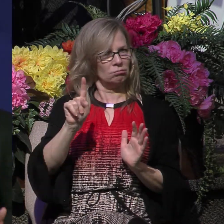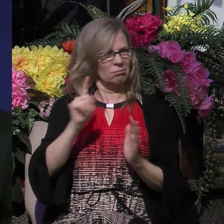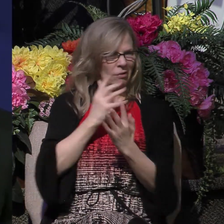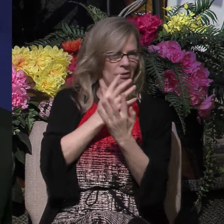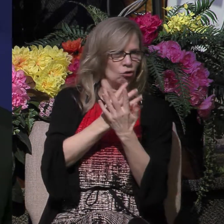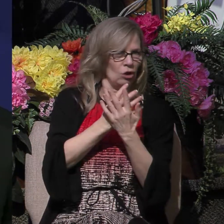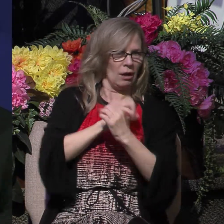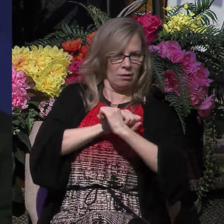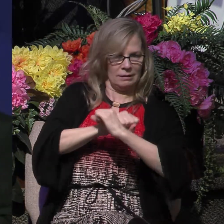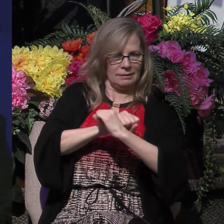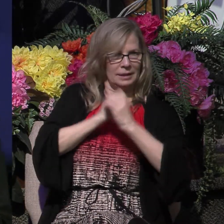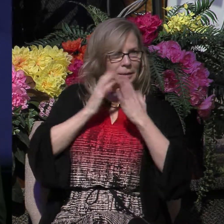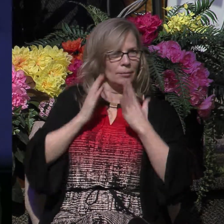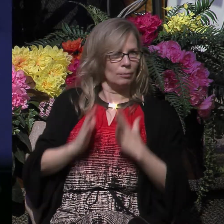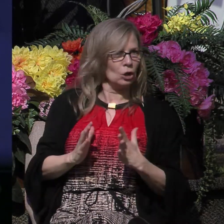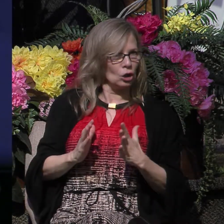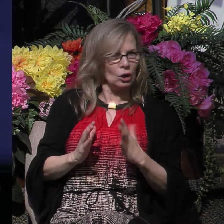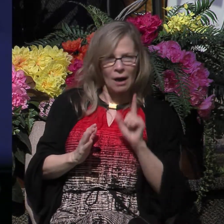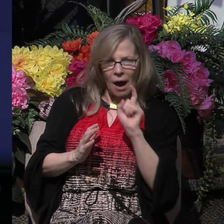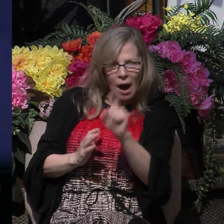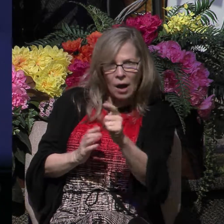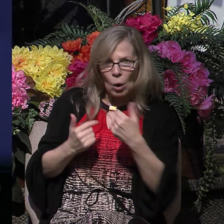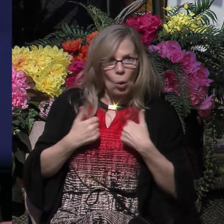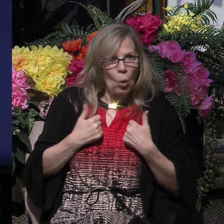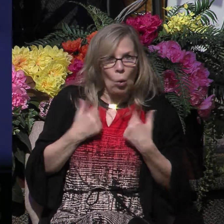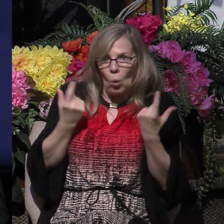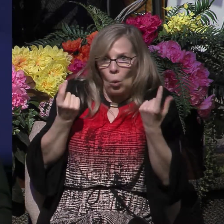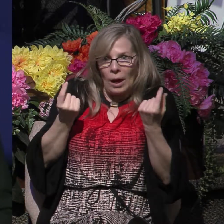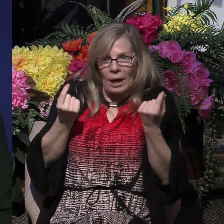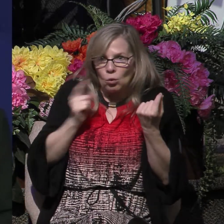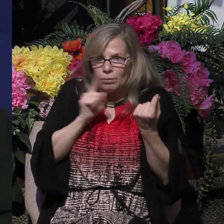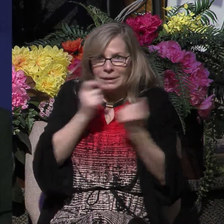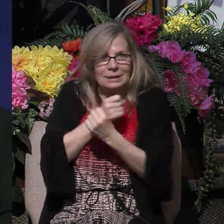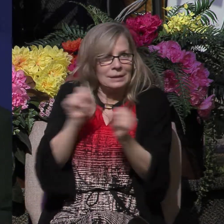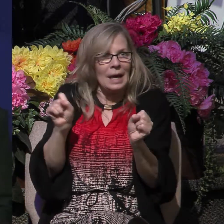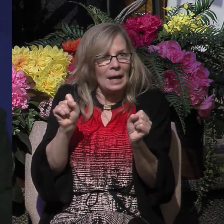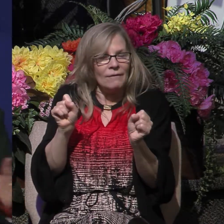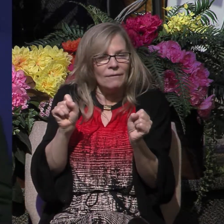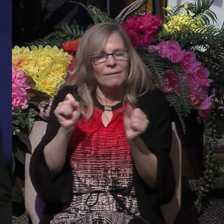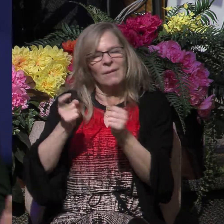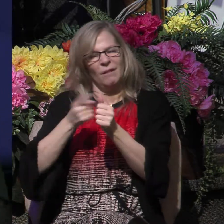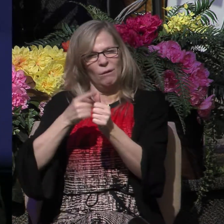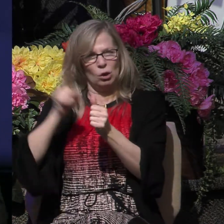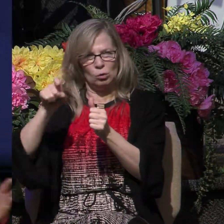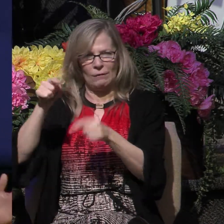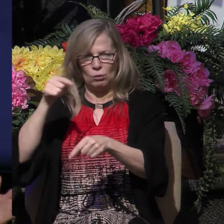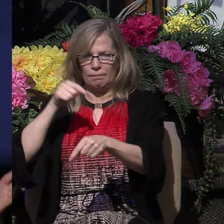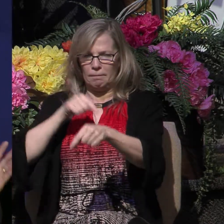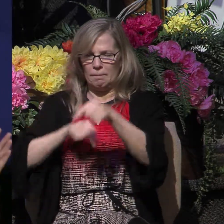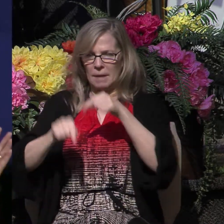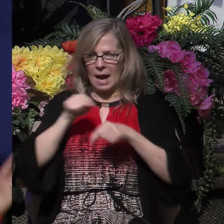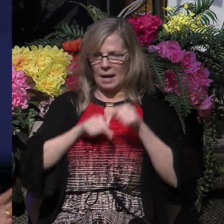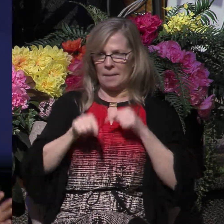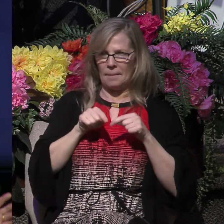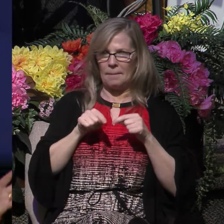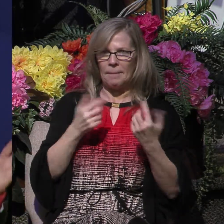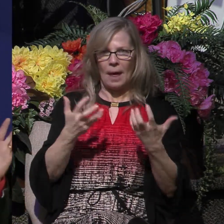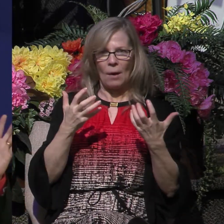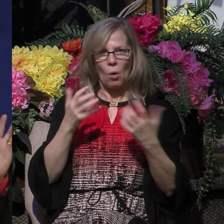man, the keeper of the jail, we have to back up a little bit. We have to give some context to this verse. And so, I remind you that